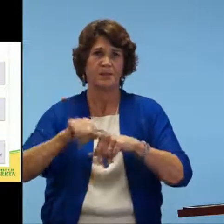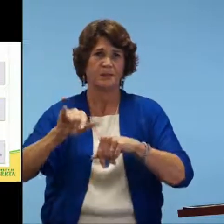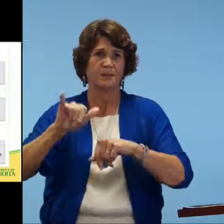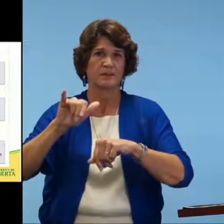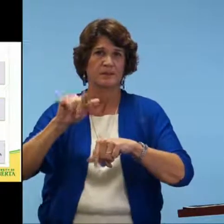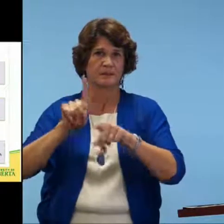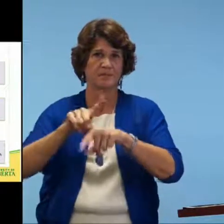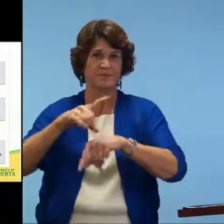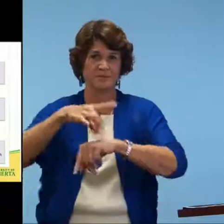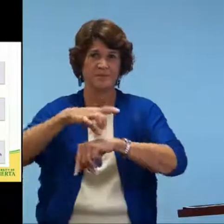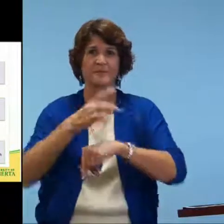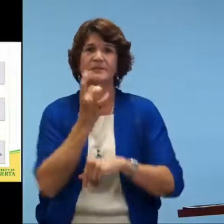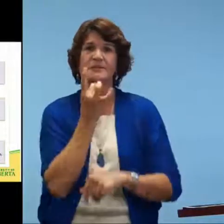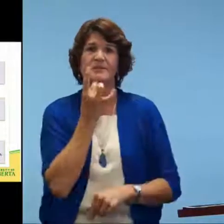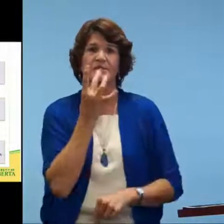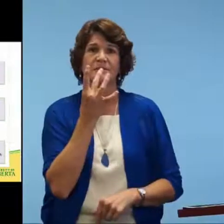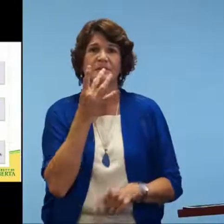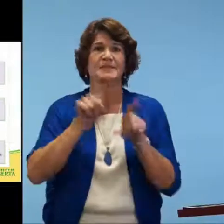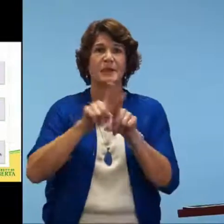but the same handshake movement.